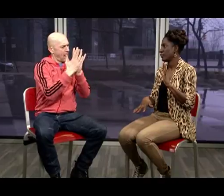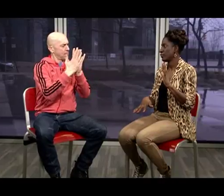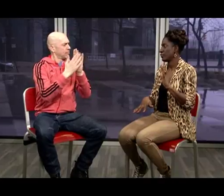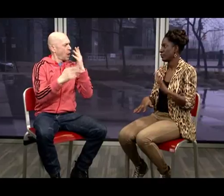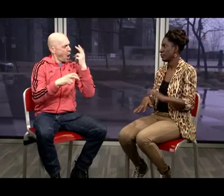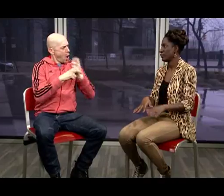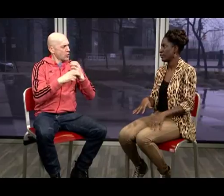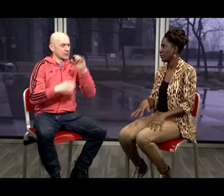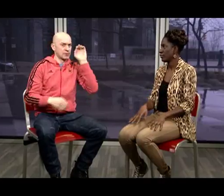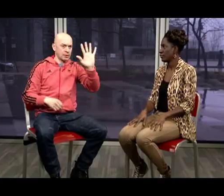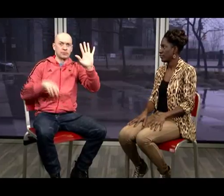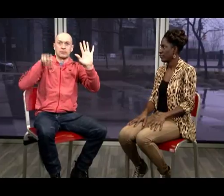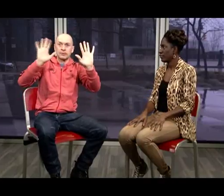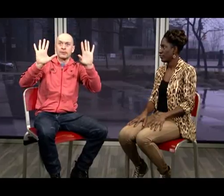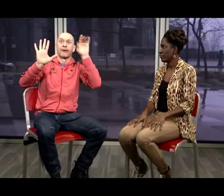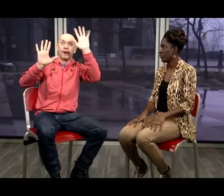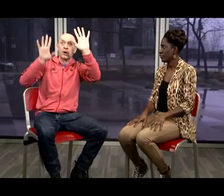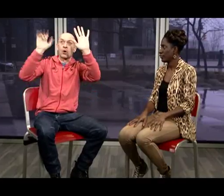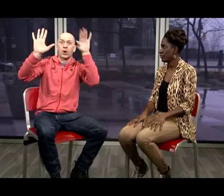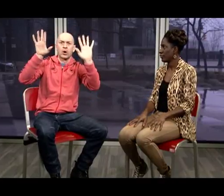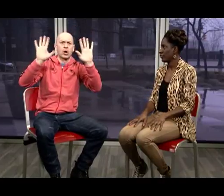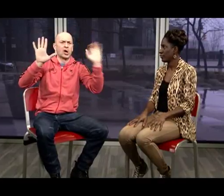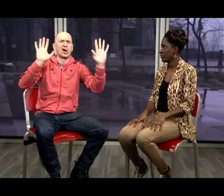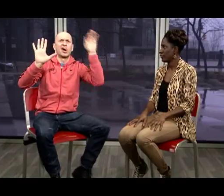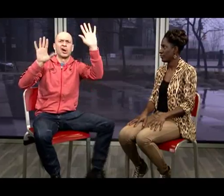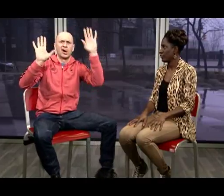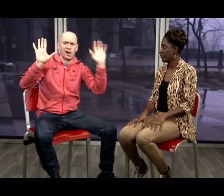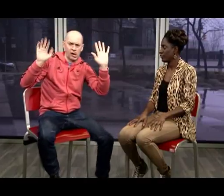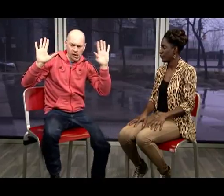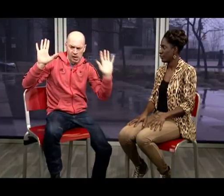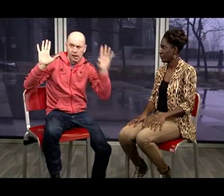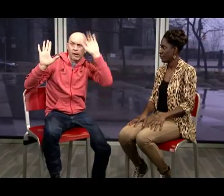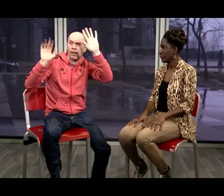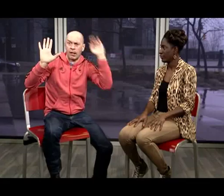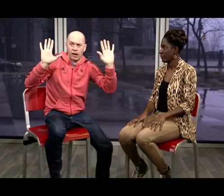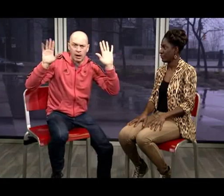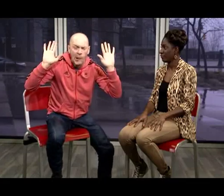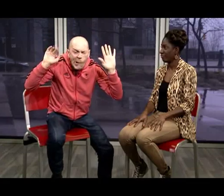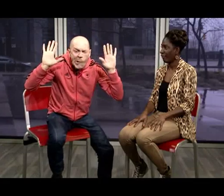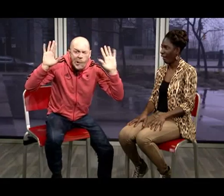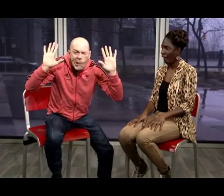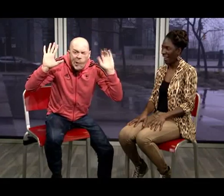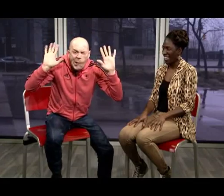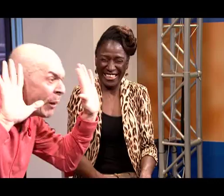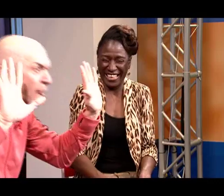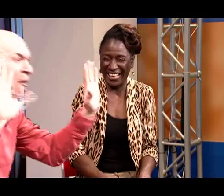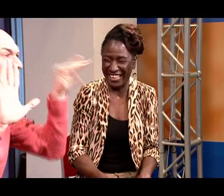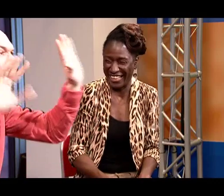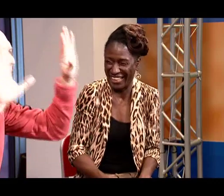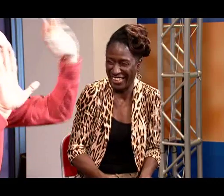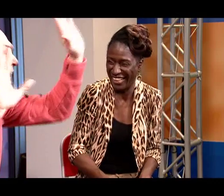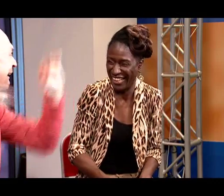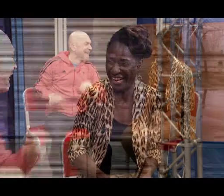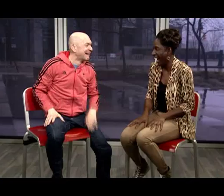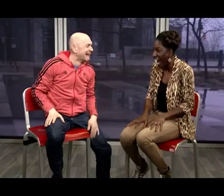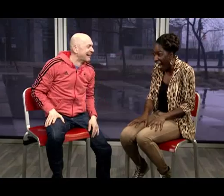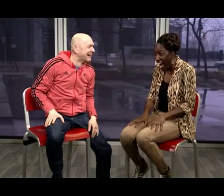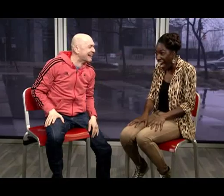And make sure that when you put your hand forward That it looks as if you're touching a hard surface And you do this with your face